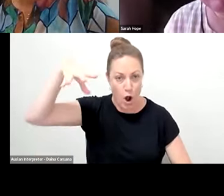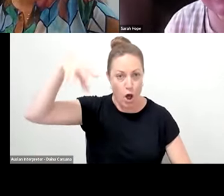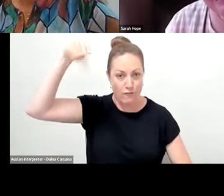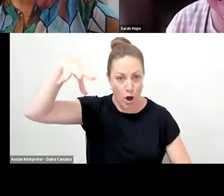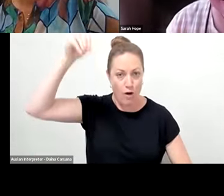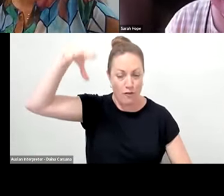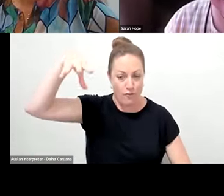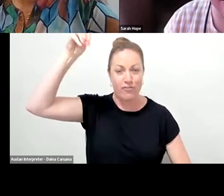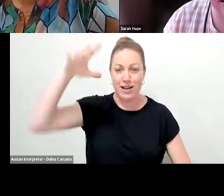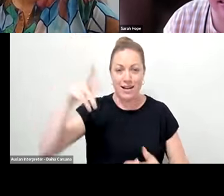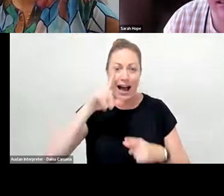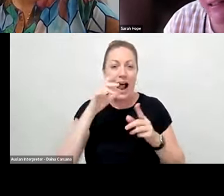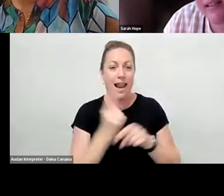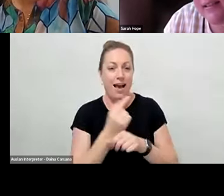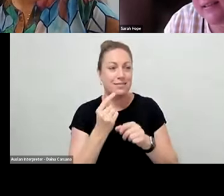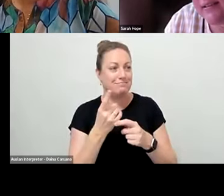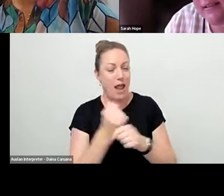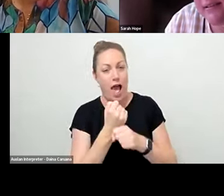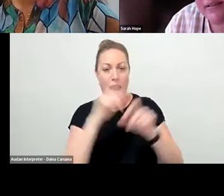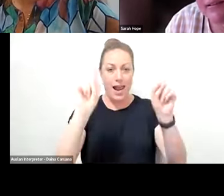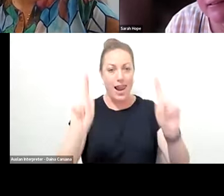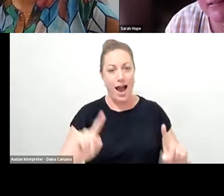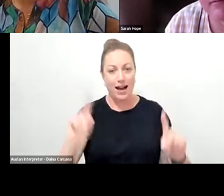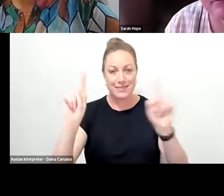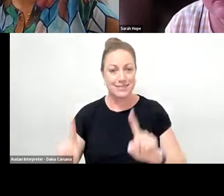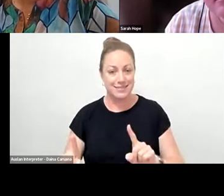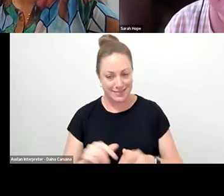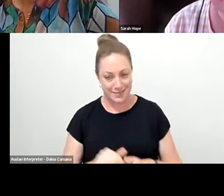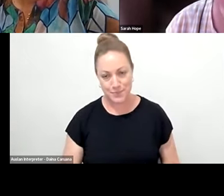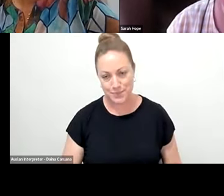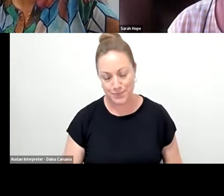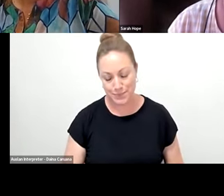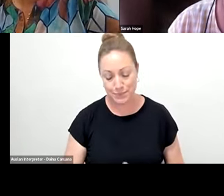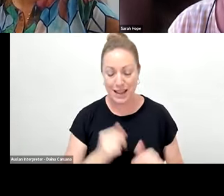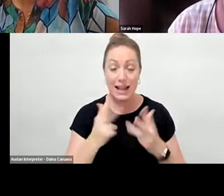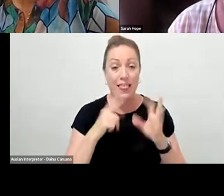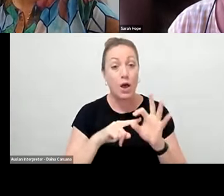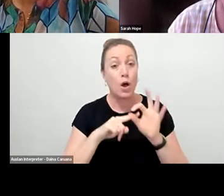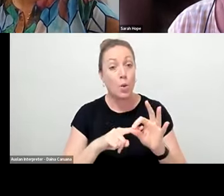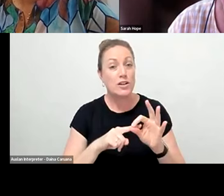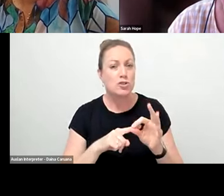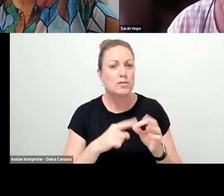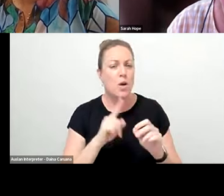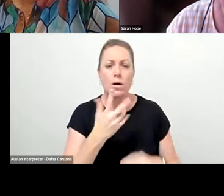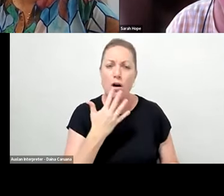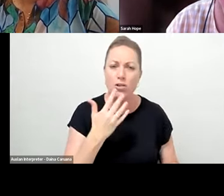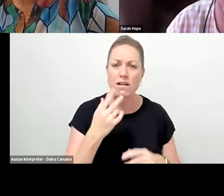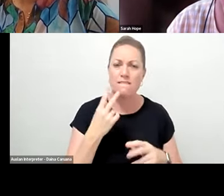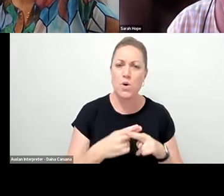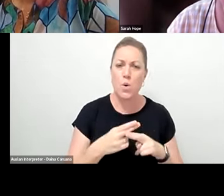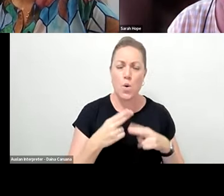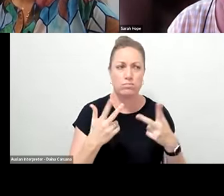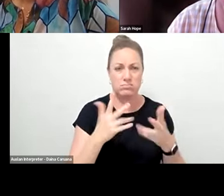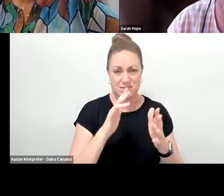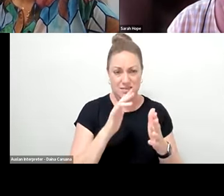more questions coming through. Aside from the development costs and the production run, what does it cost to sort of, what do you think it's going to cost to